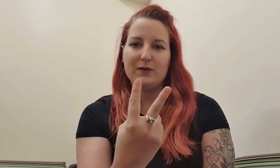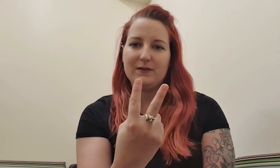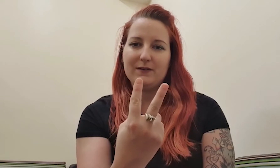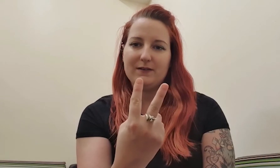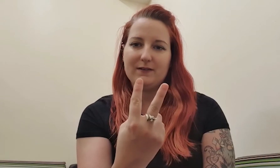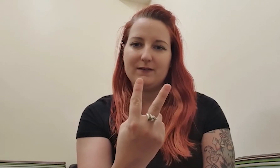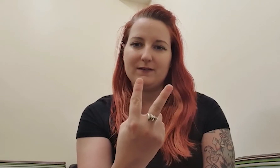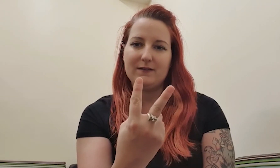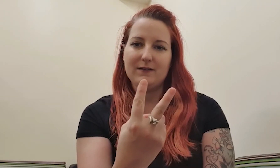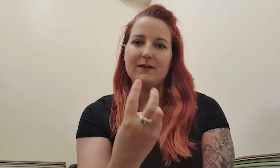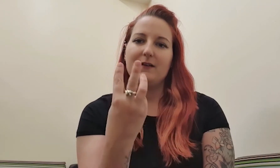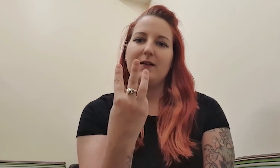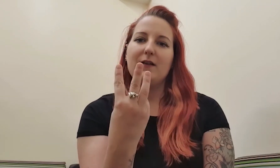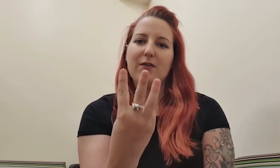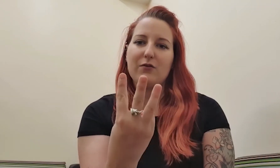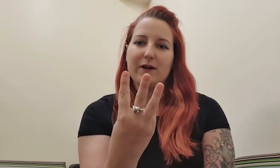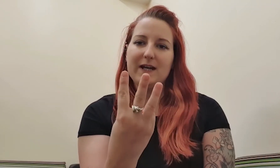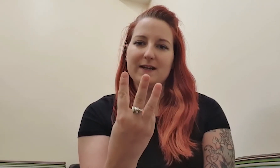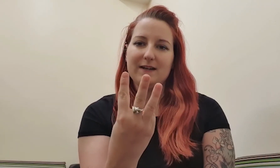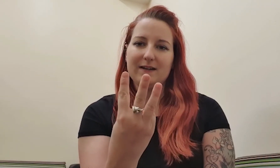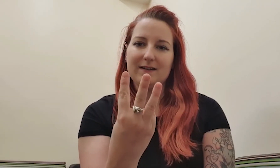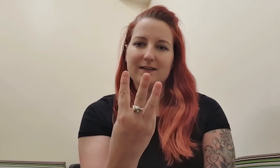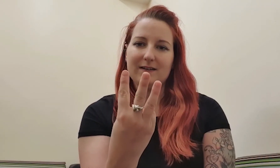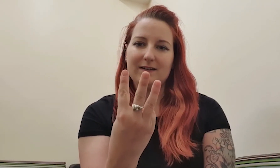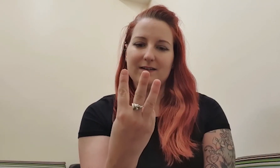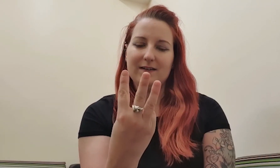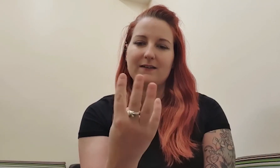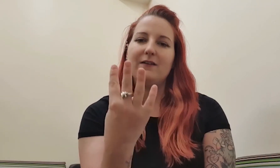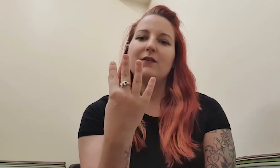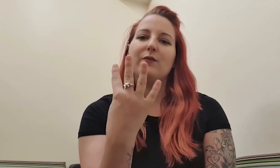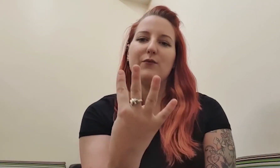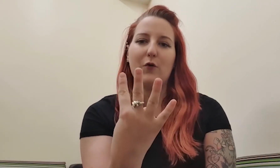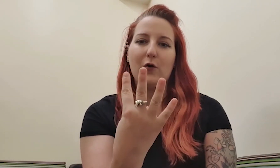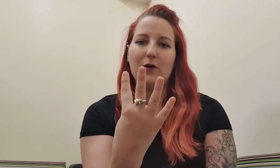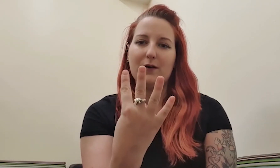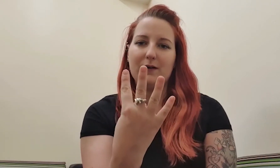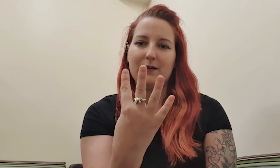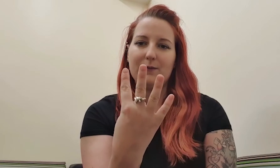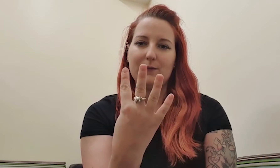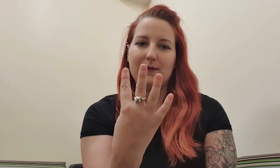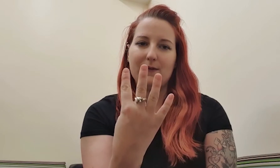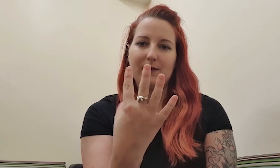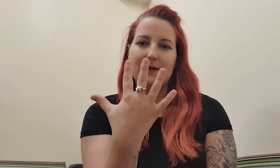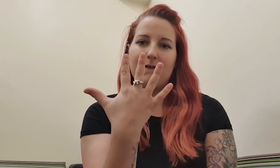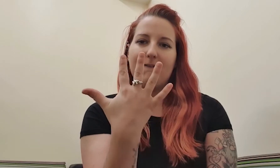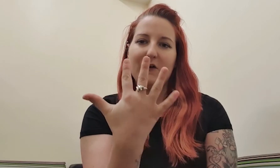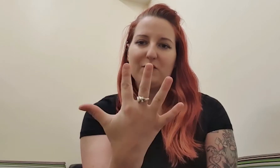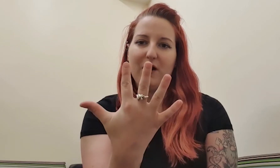3, 4, 5,